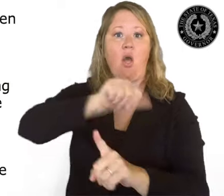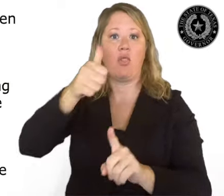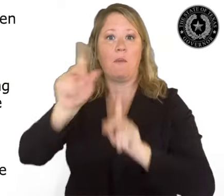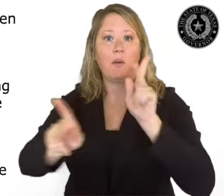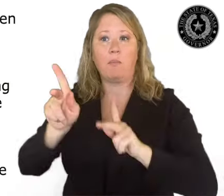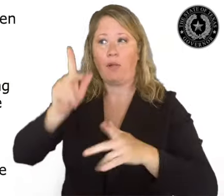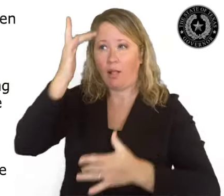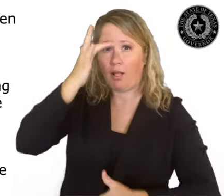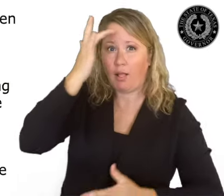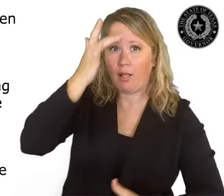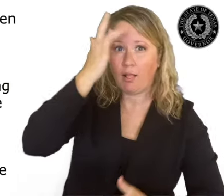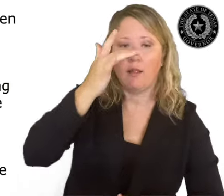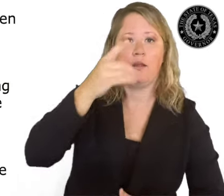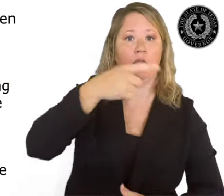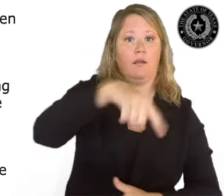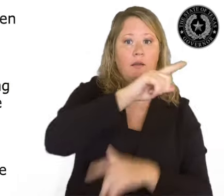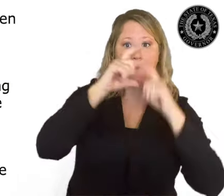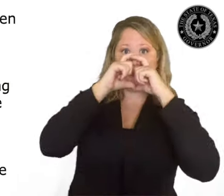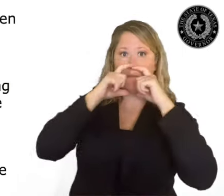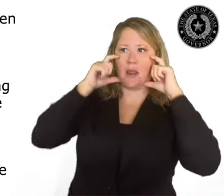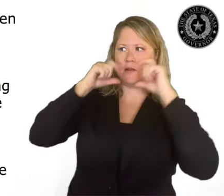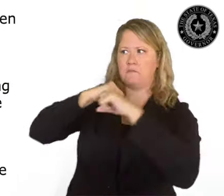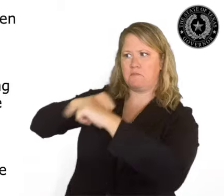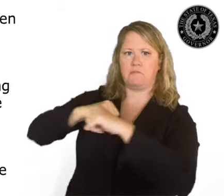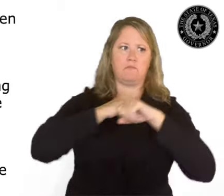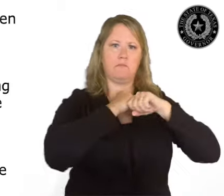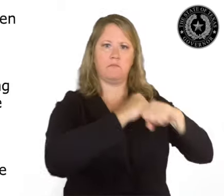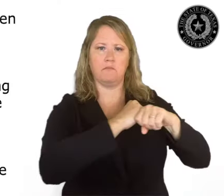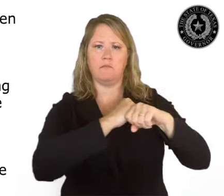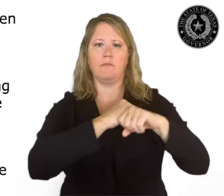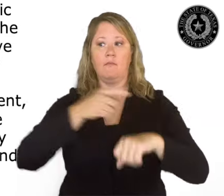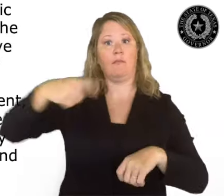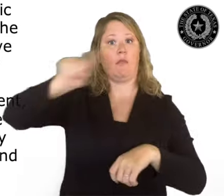more extreme measures may be avoided and